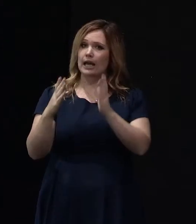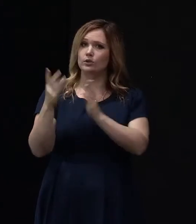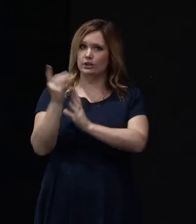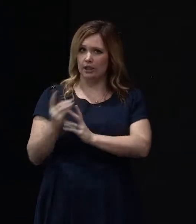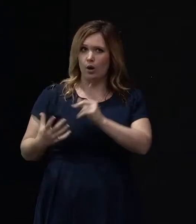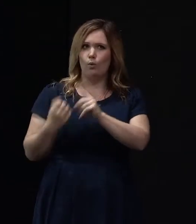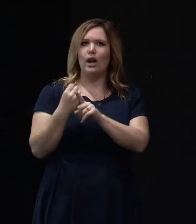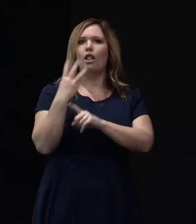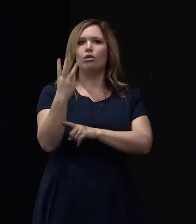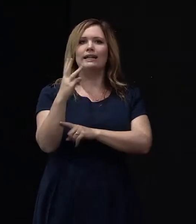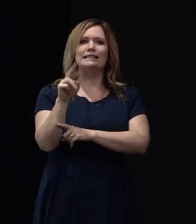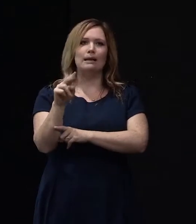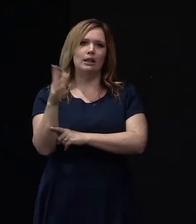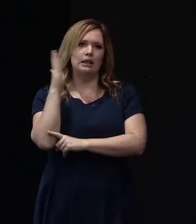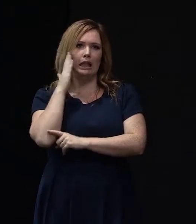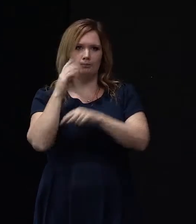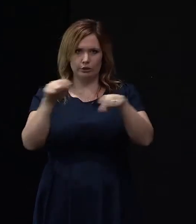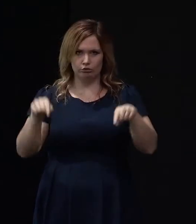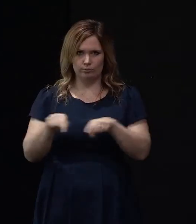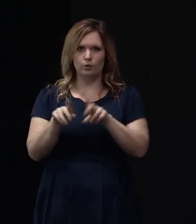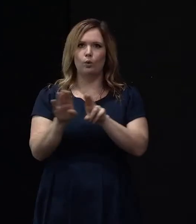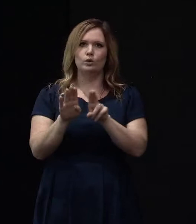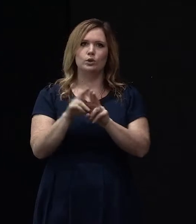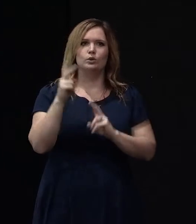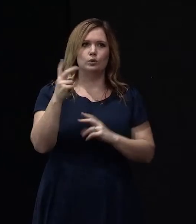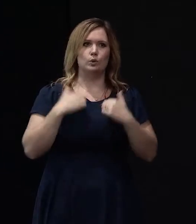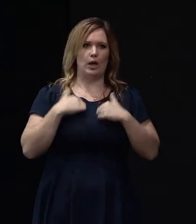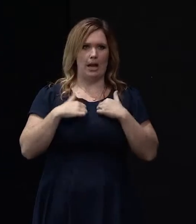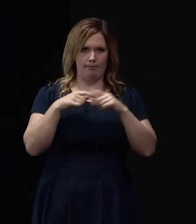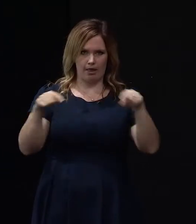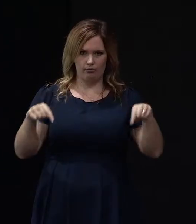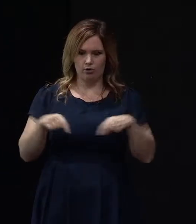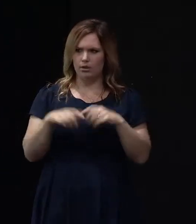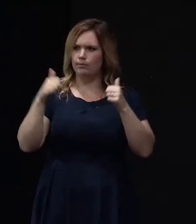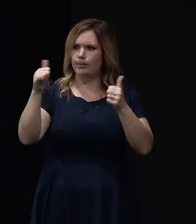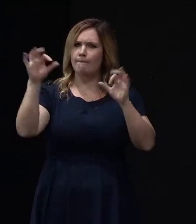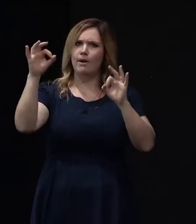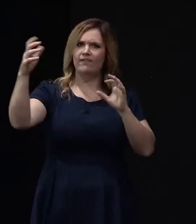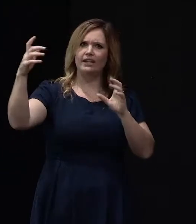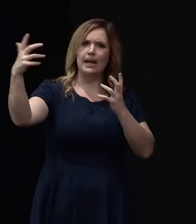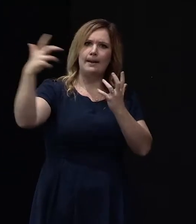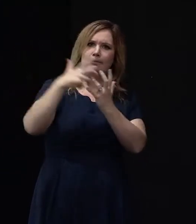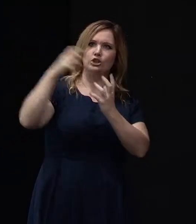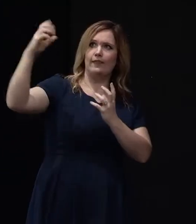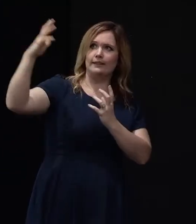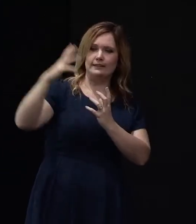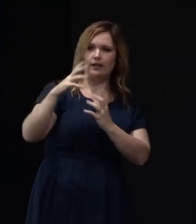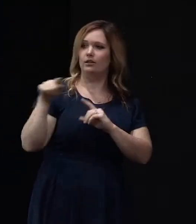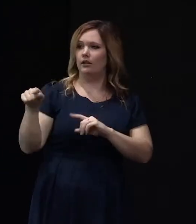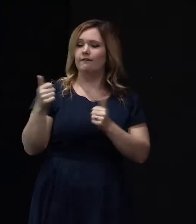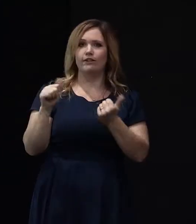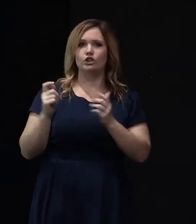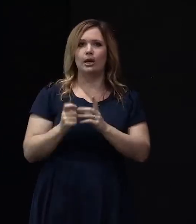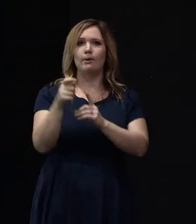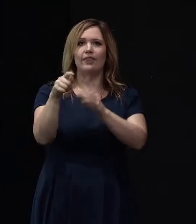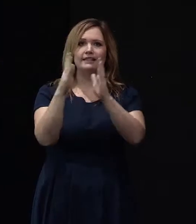double bedrooms and two bathrooms and is well oriented to the sun. We actually built this house in Otara